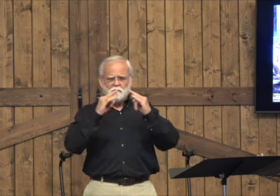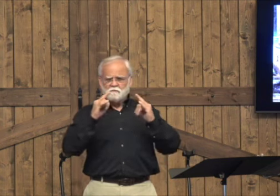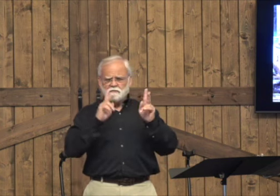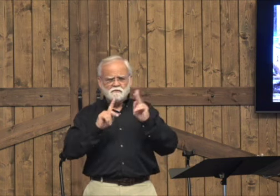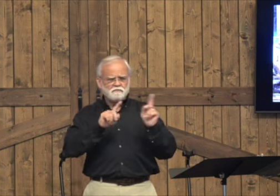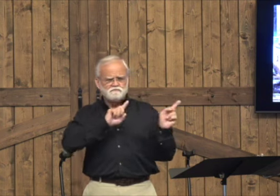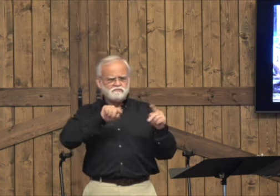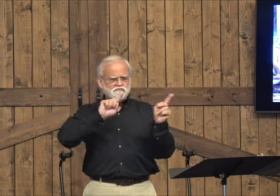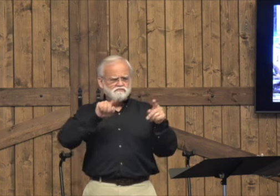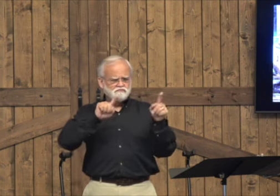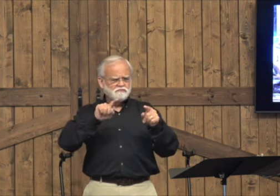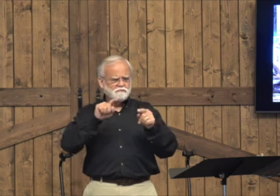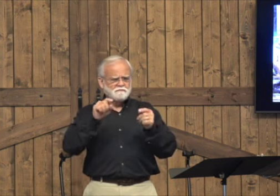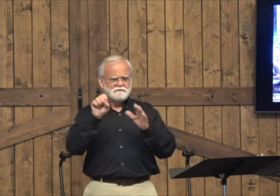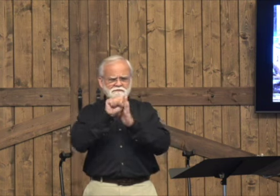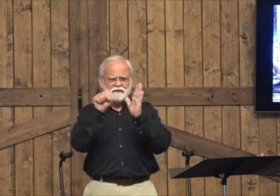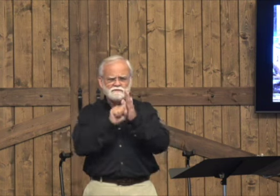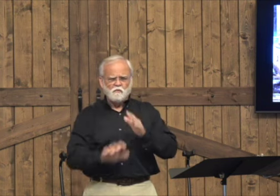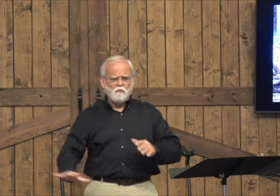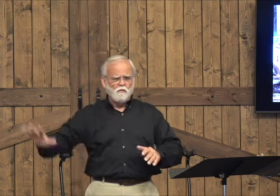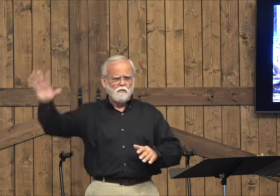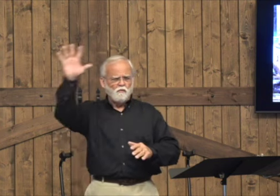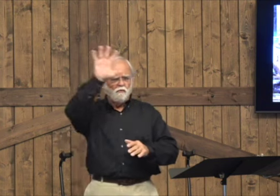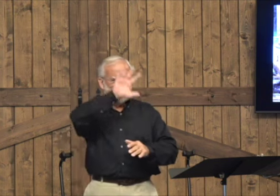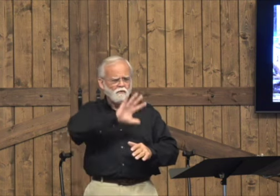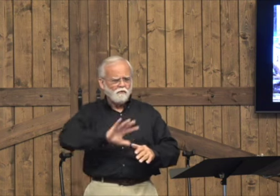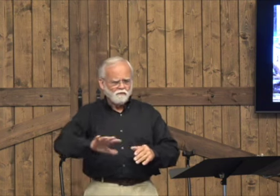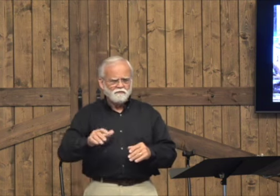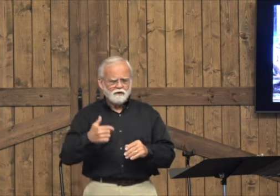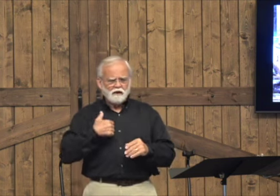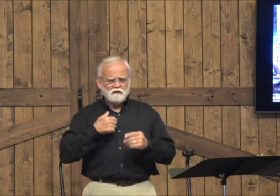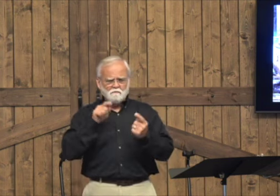There were a lot of campers that came from all different states.